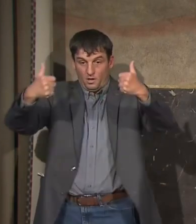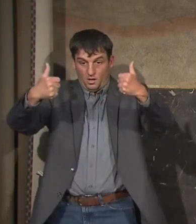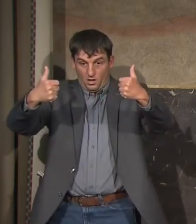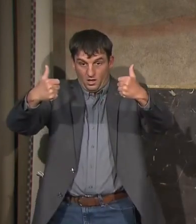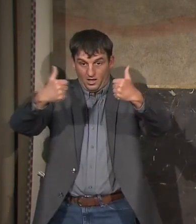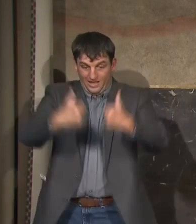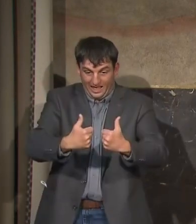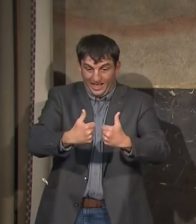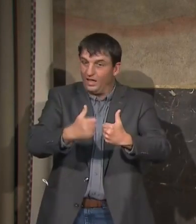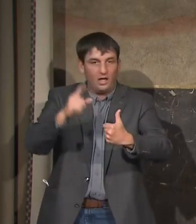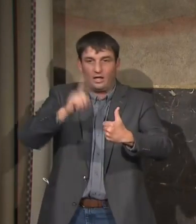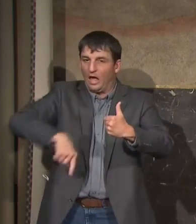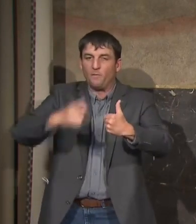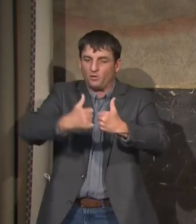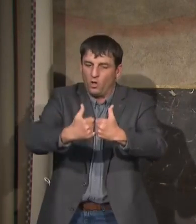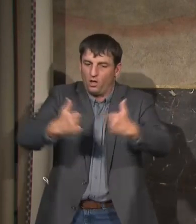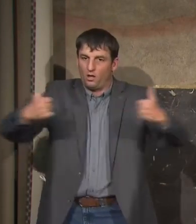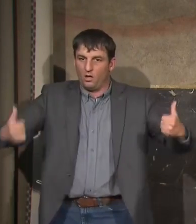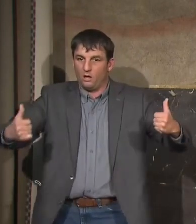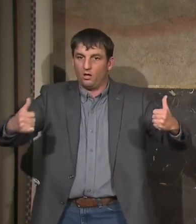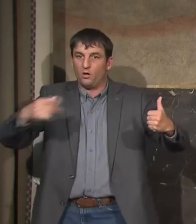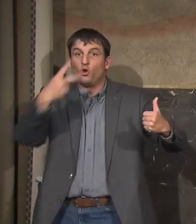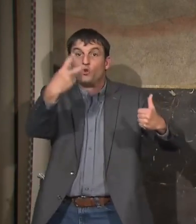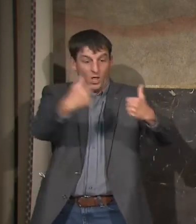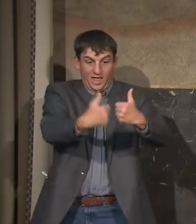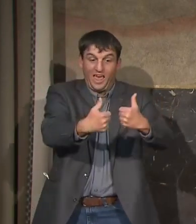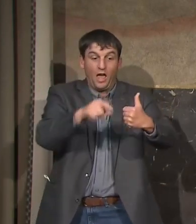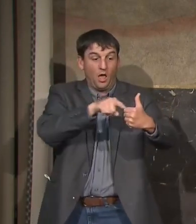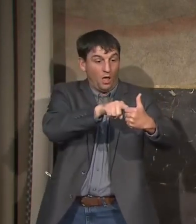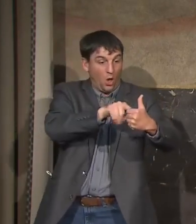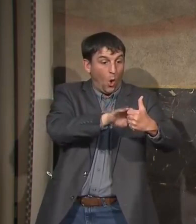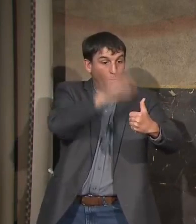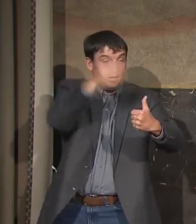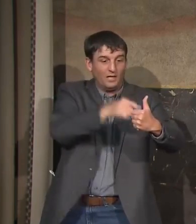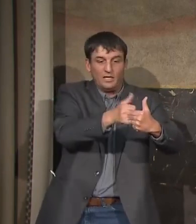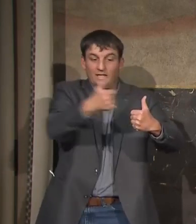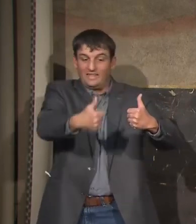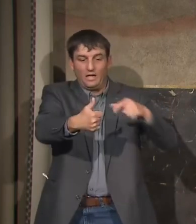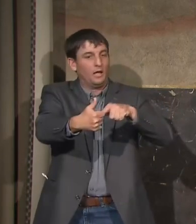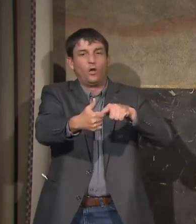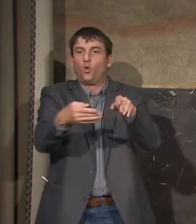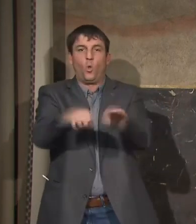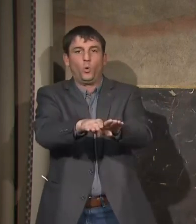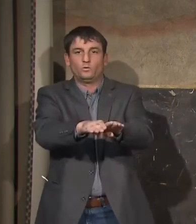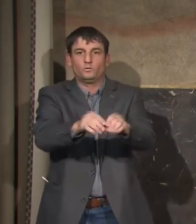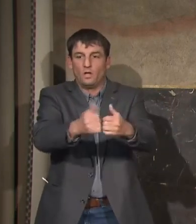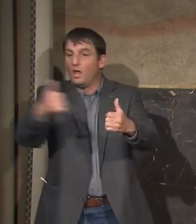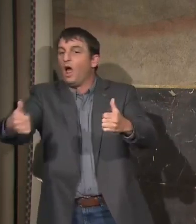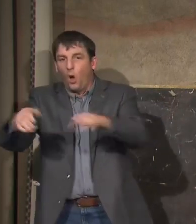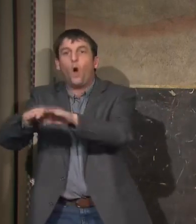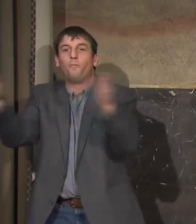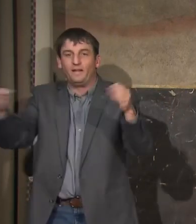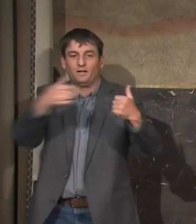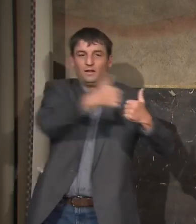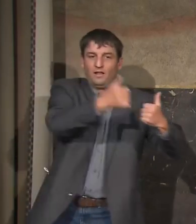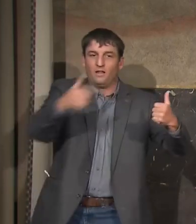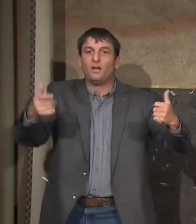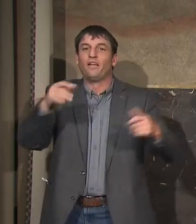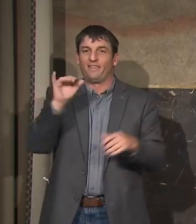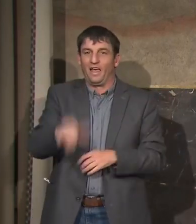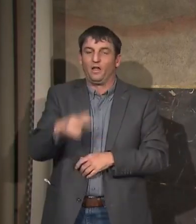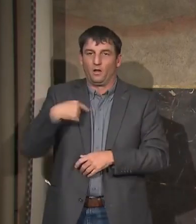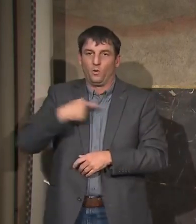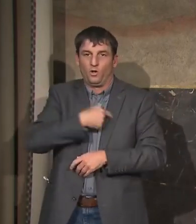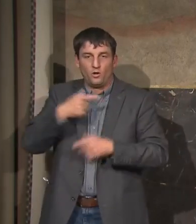open. So you're going to have a gaming position that's open and the ones next to it will not be. And so we will achieve the social